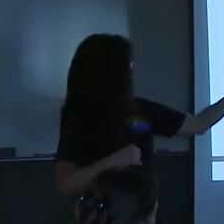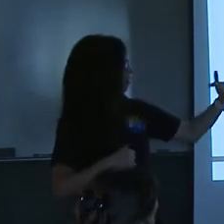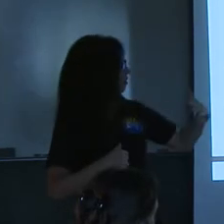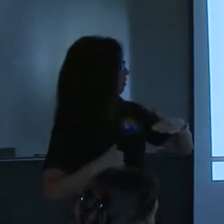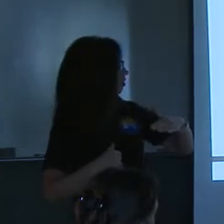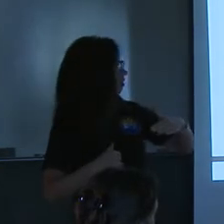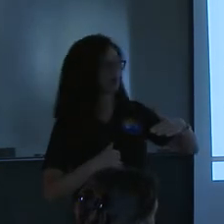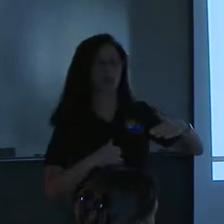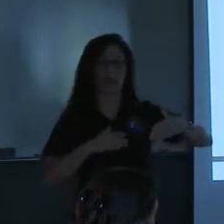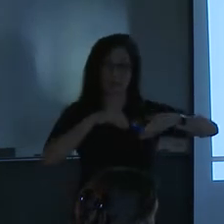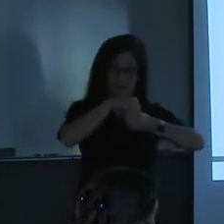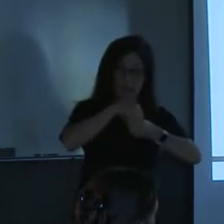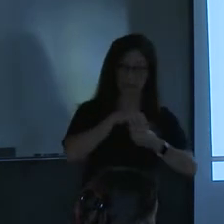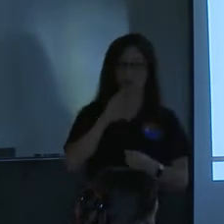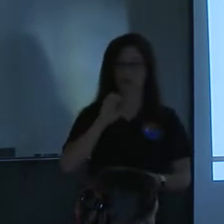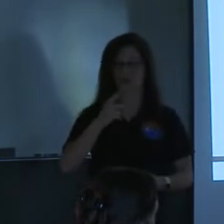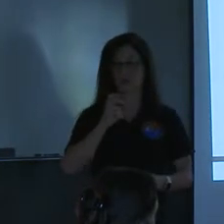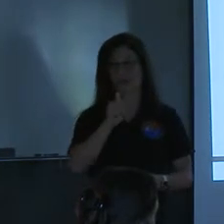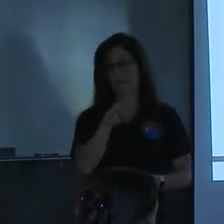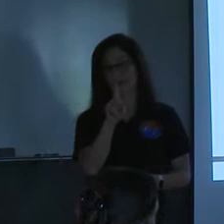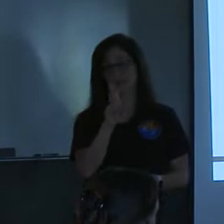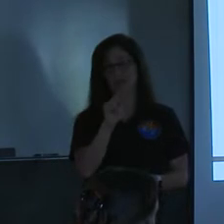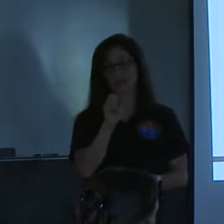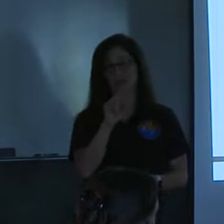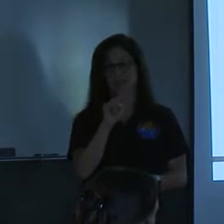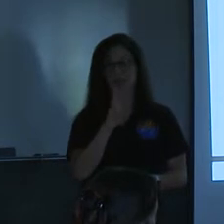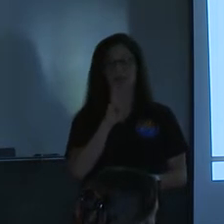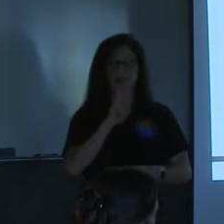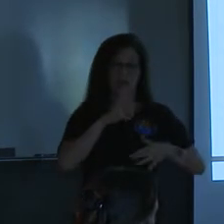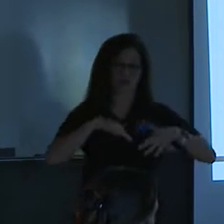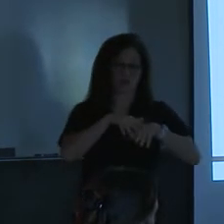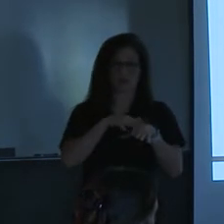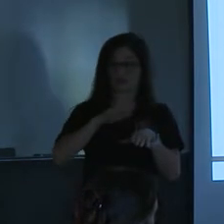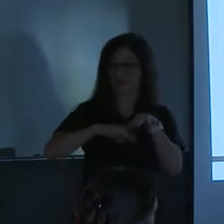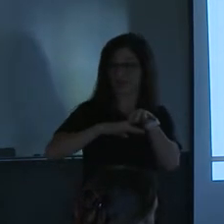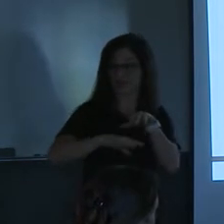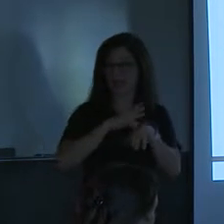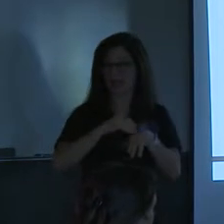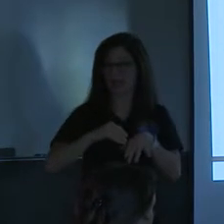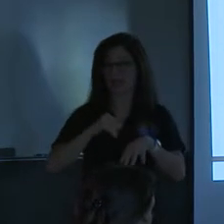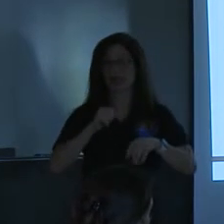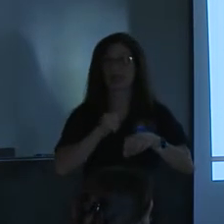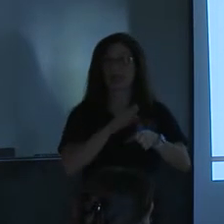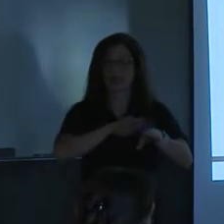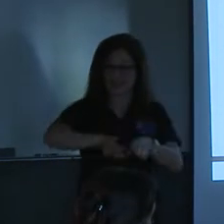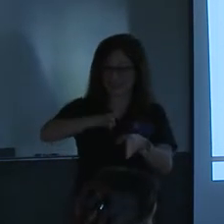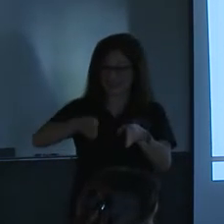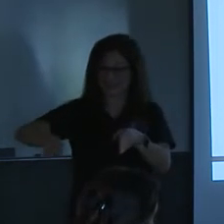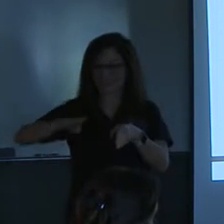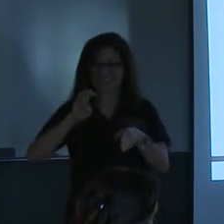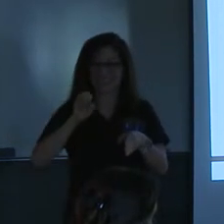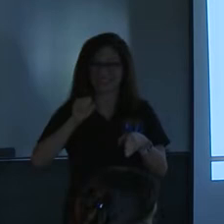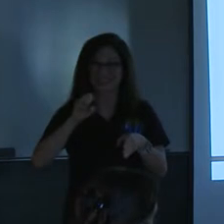enters the, the Copeland basin. And the, uh, the drainage network and the easements aren't available in, in a lot of these